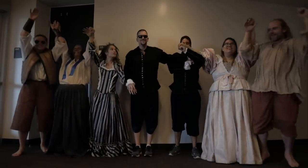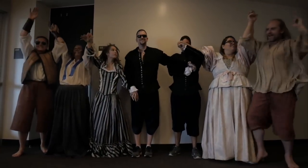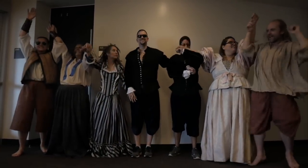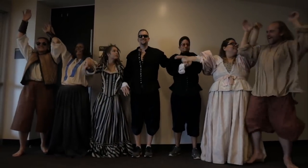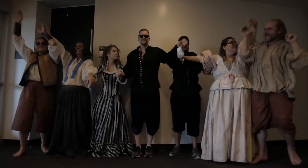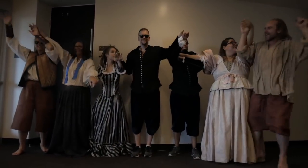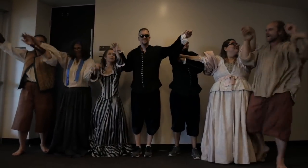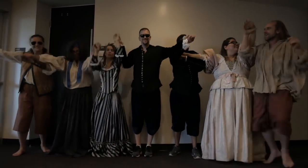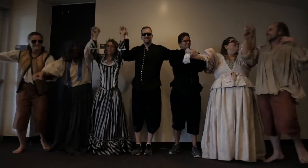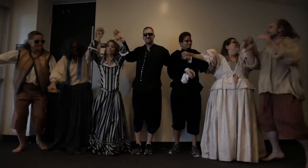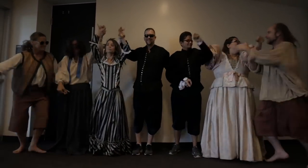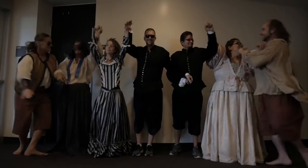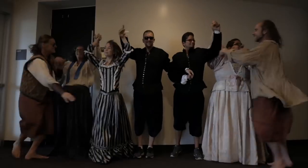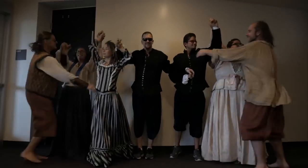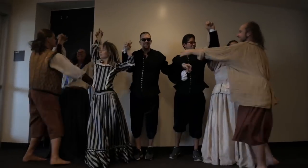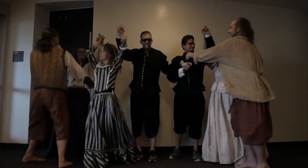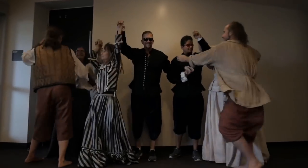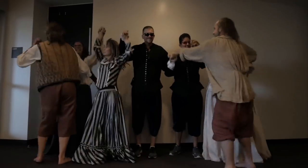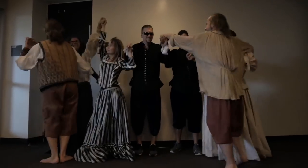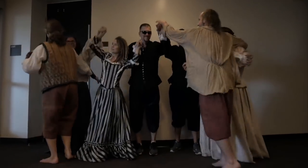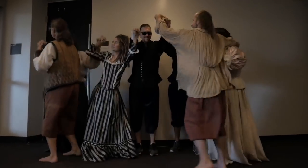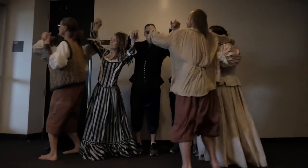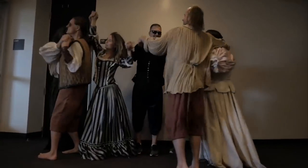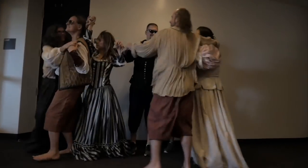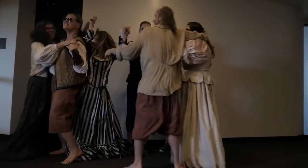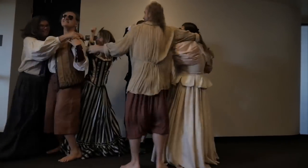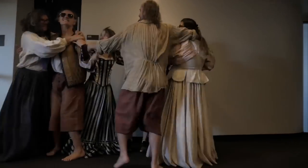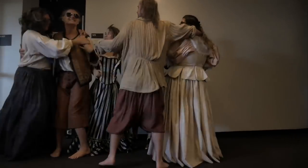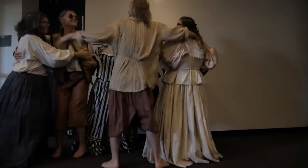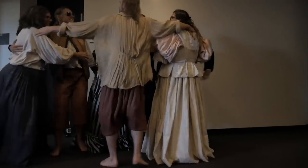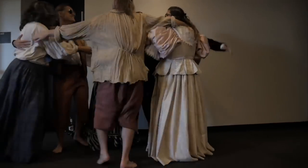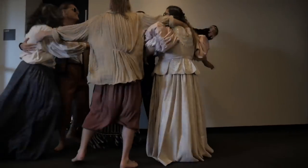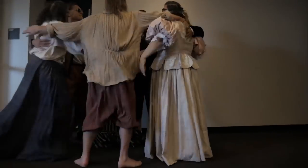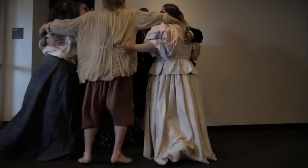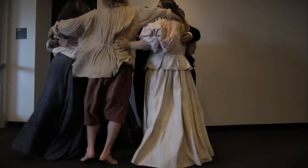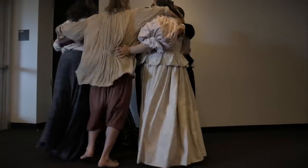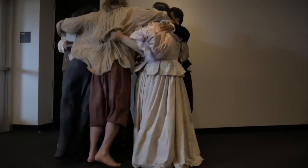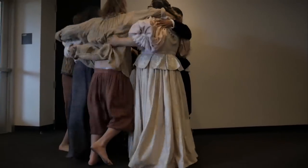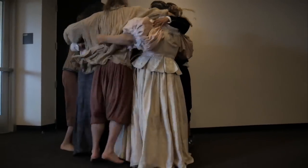The solution? P.T. Bow followed by P.T. Group Hug.